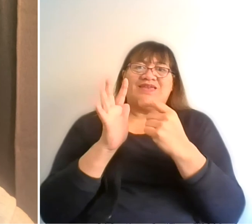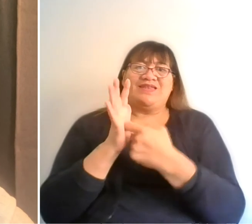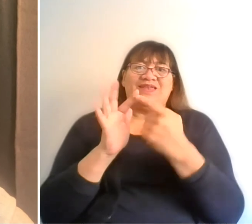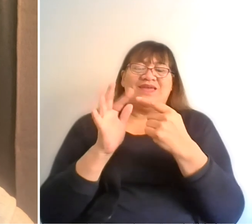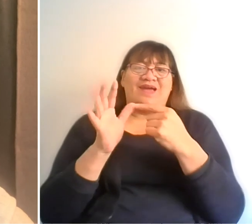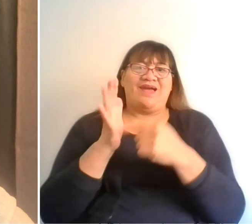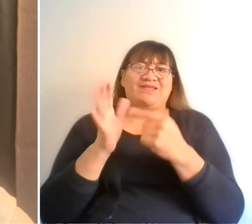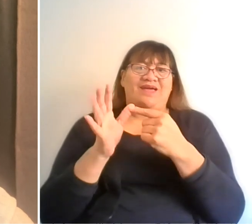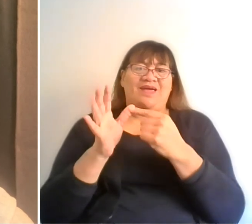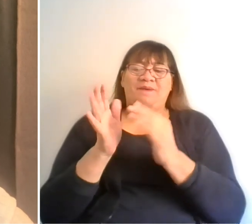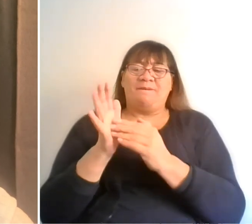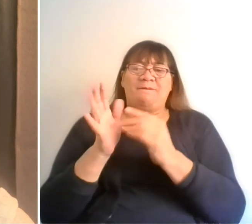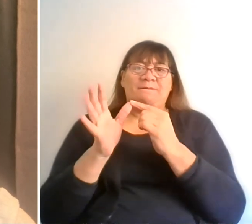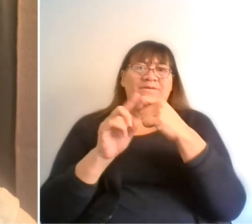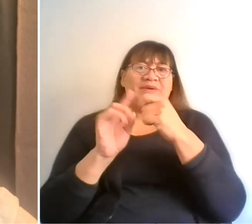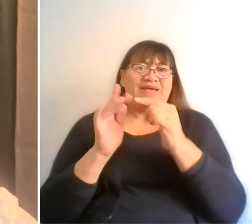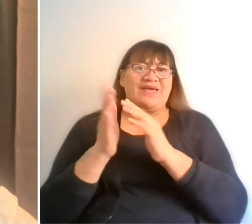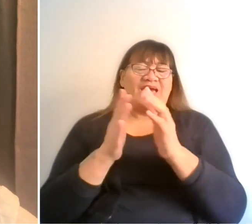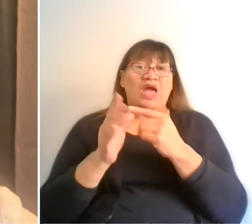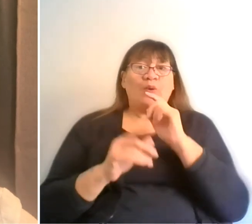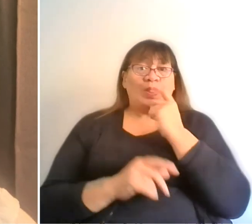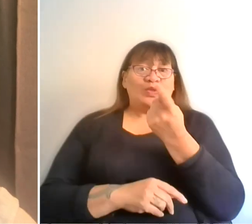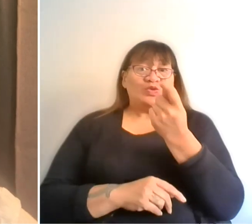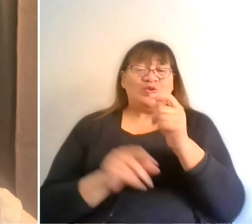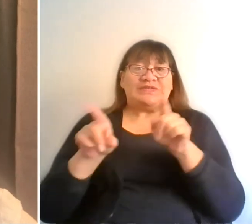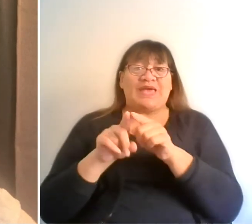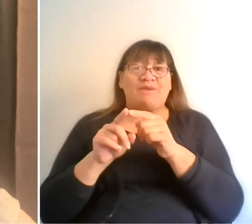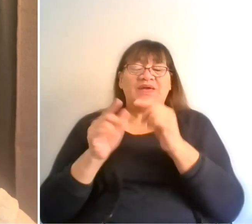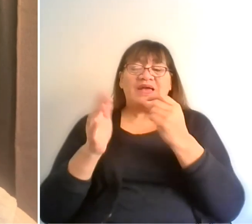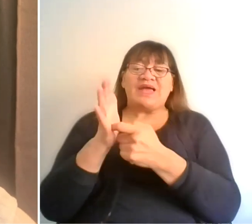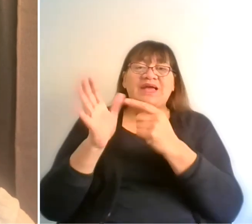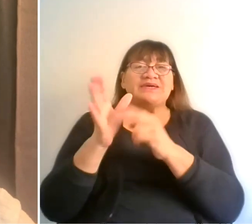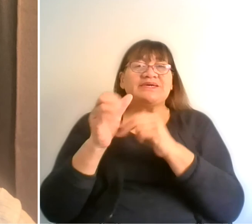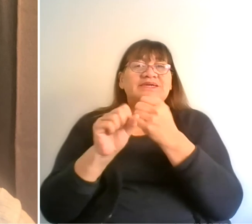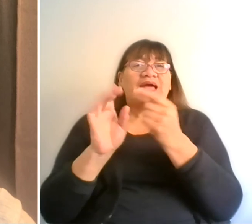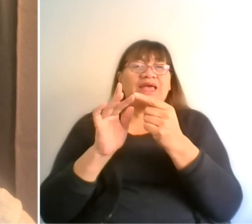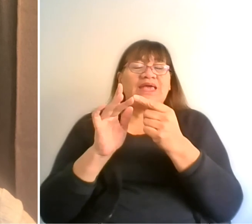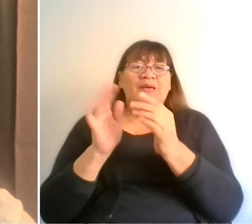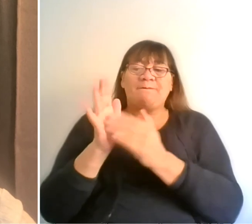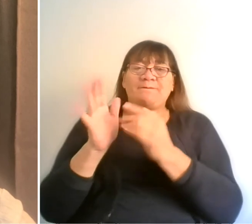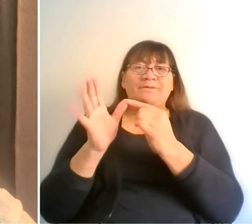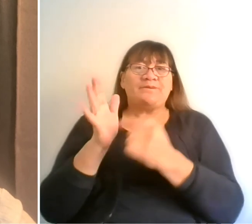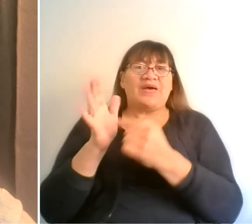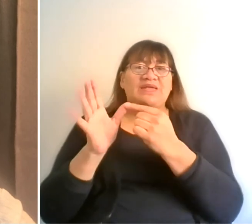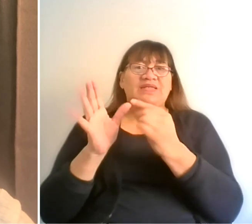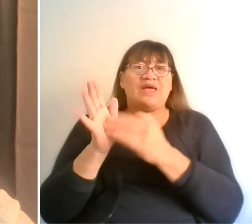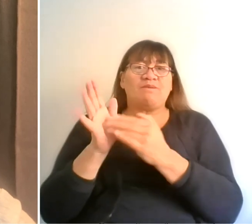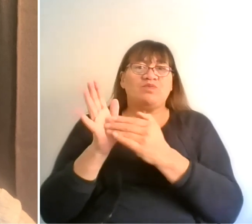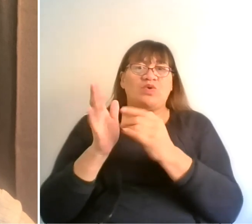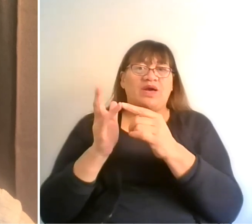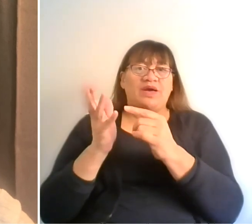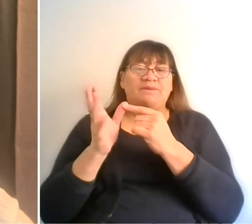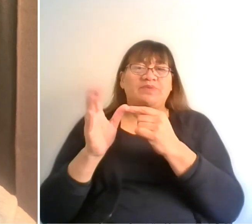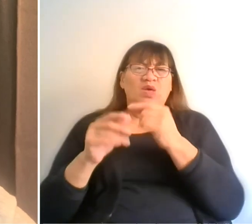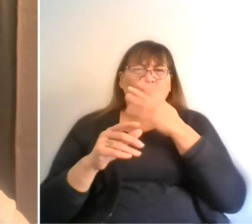Rangi Mātāmua. We want that kind of conversation and the impact that this pandemic has had on kāo